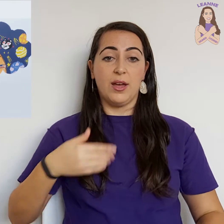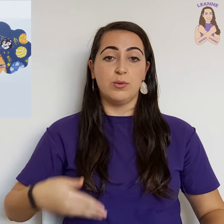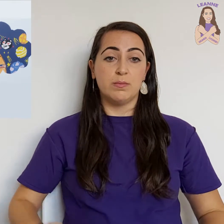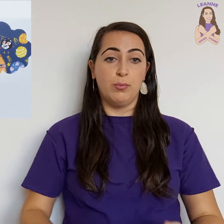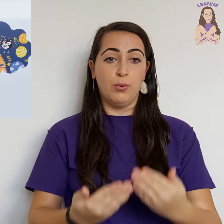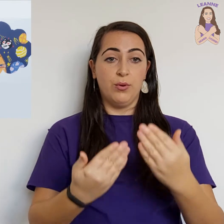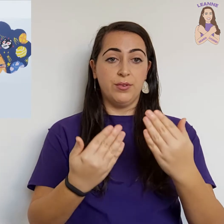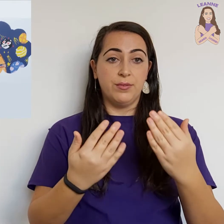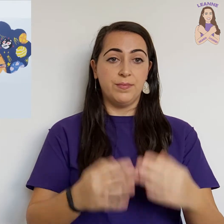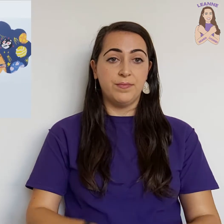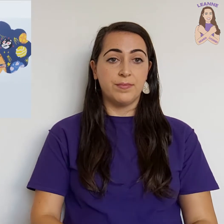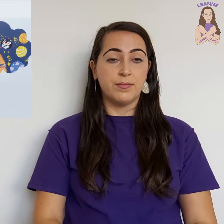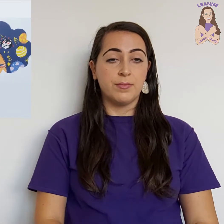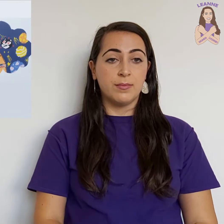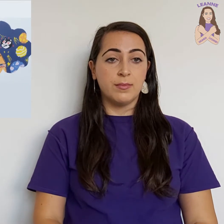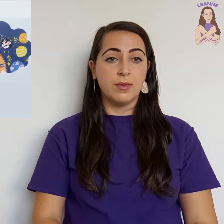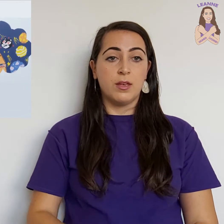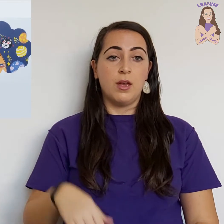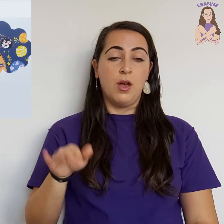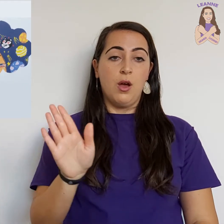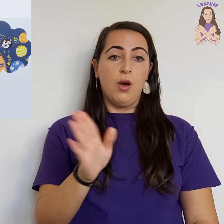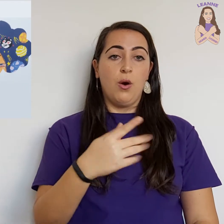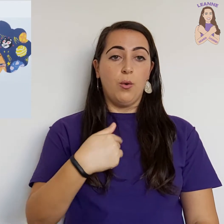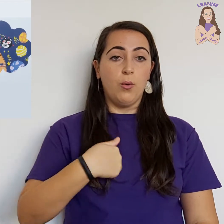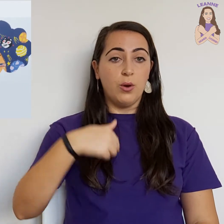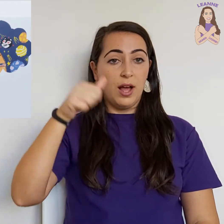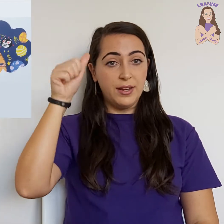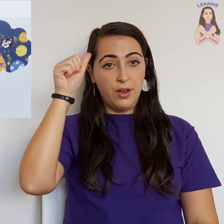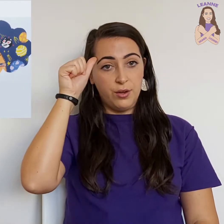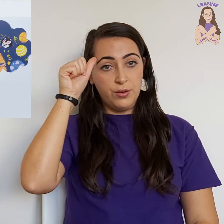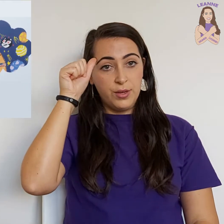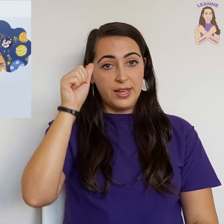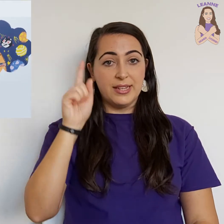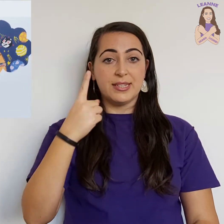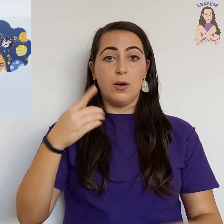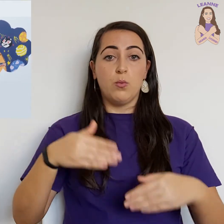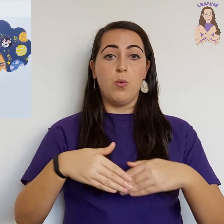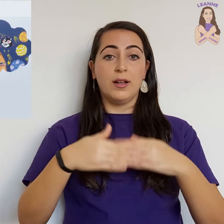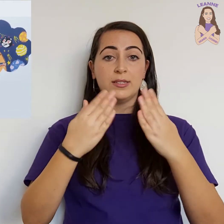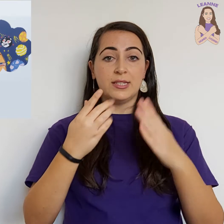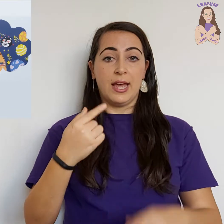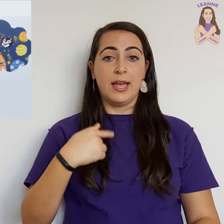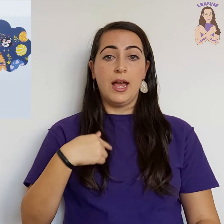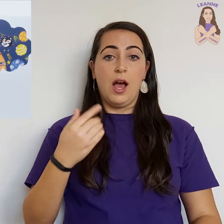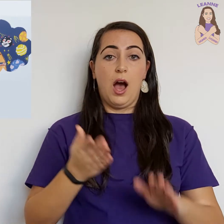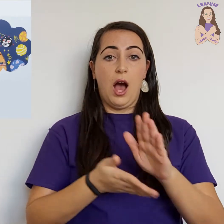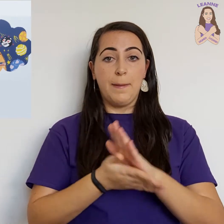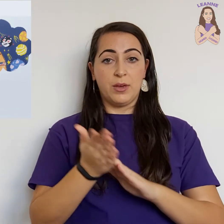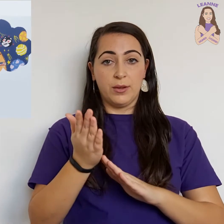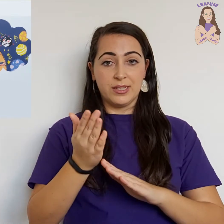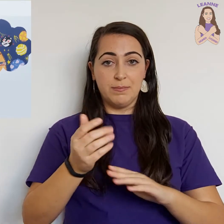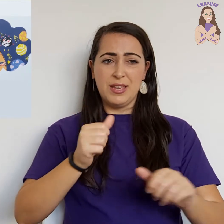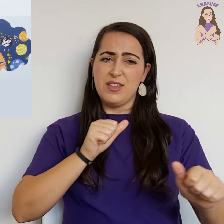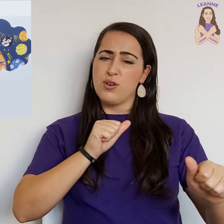was born. All I know is that one day I'm going to be the